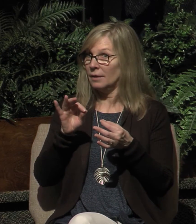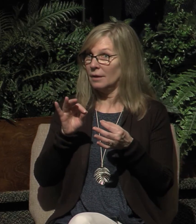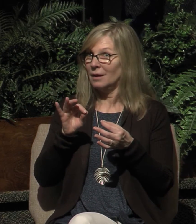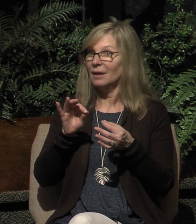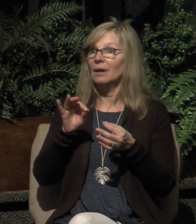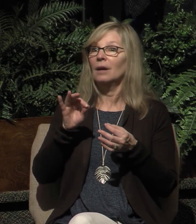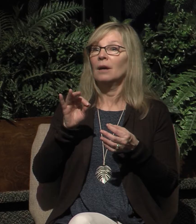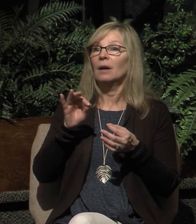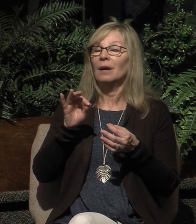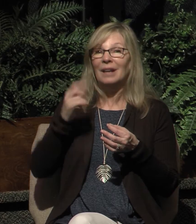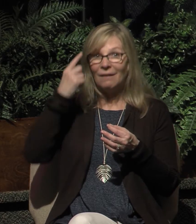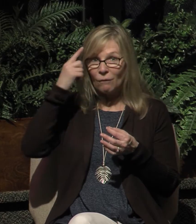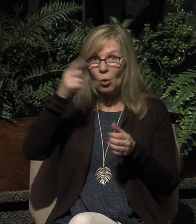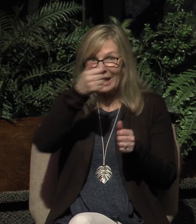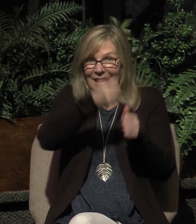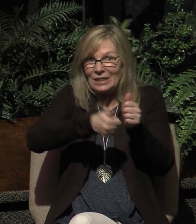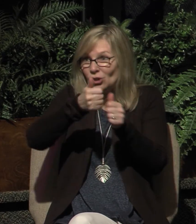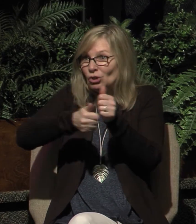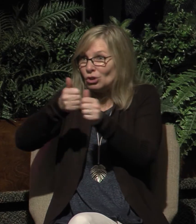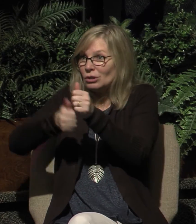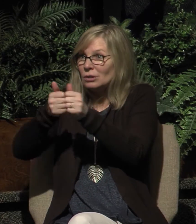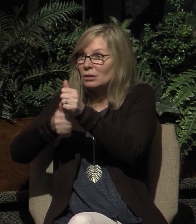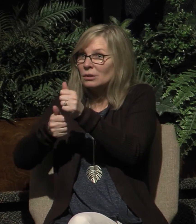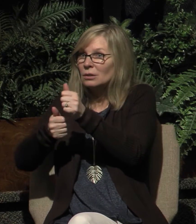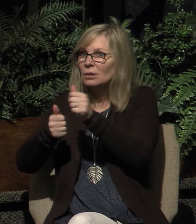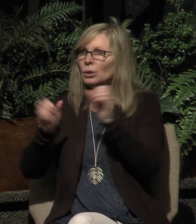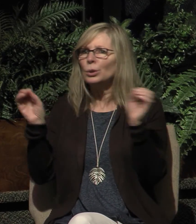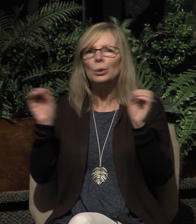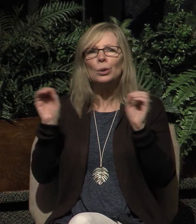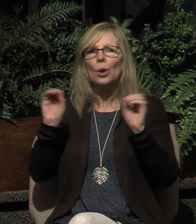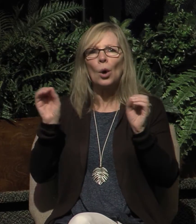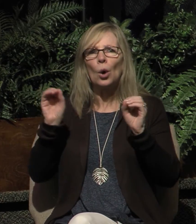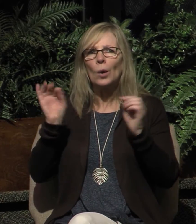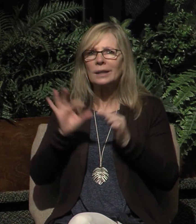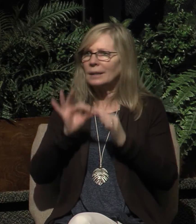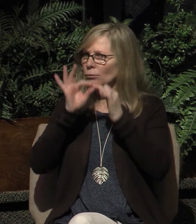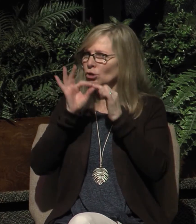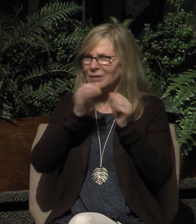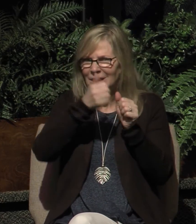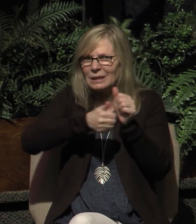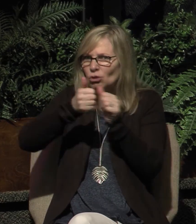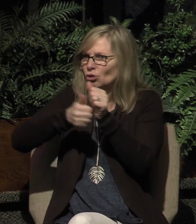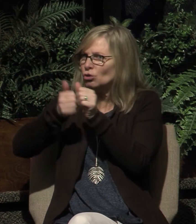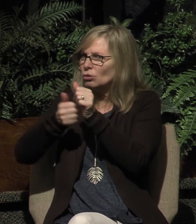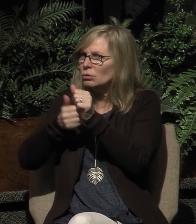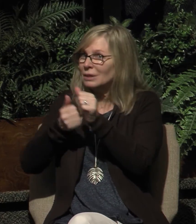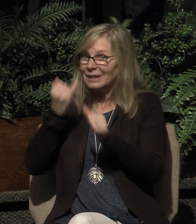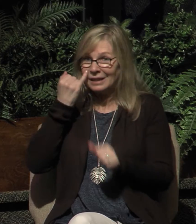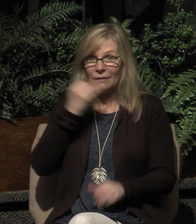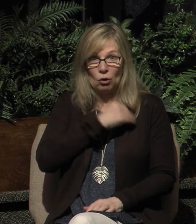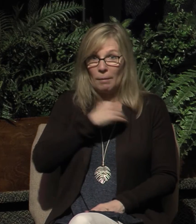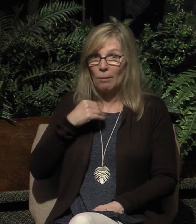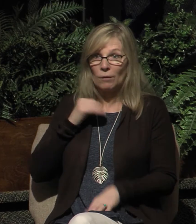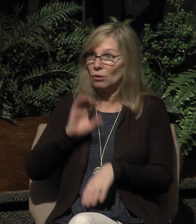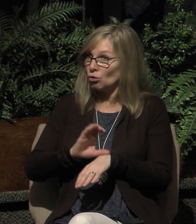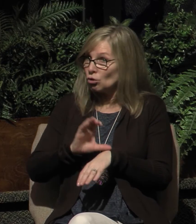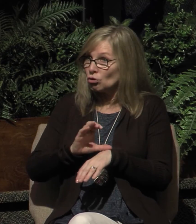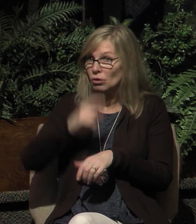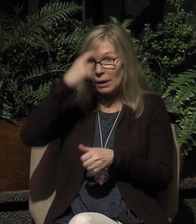one, each one of you. There are no exceptions. Each one of you. If you're a member of the church, if you're a believer, you're to